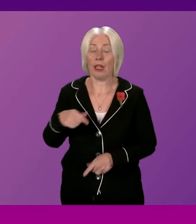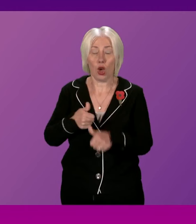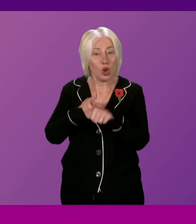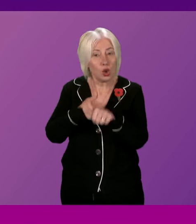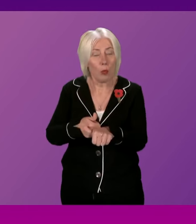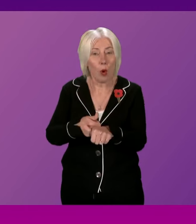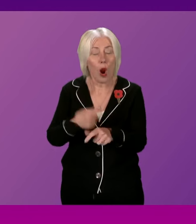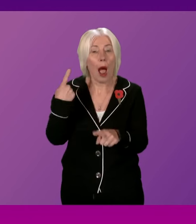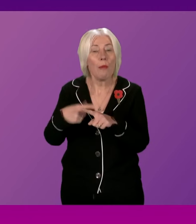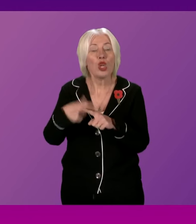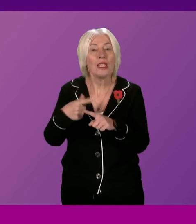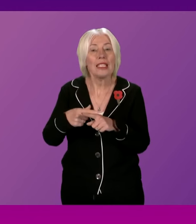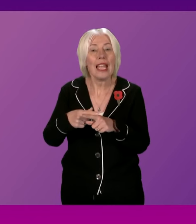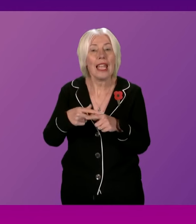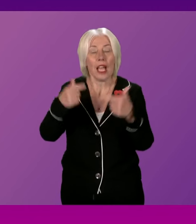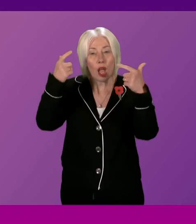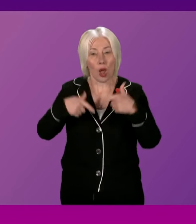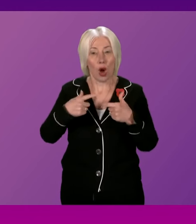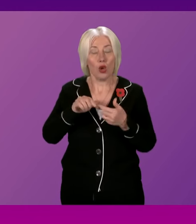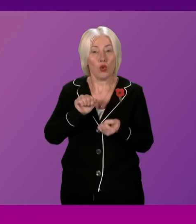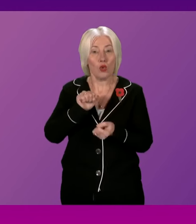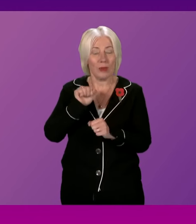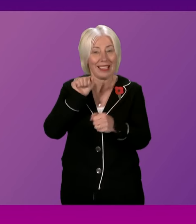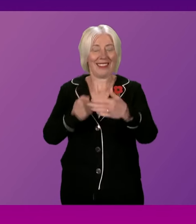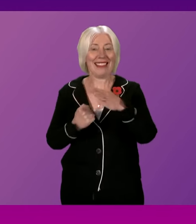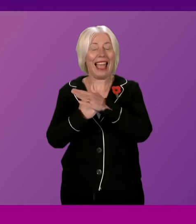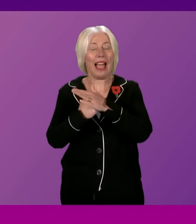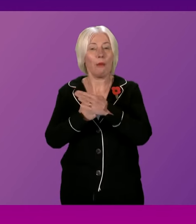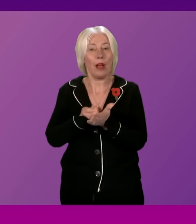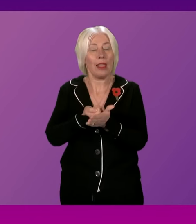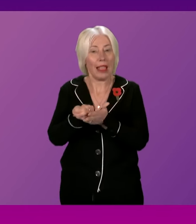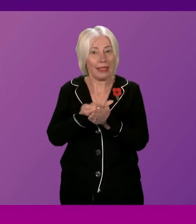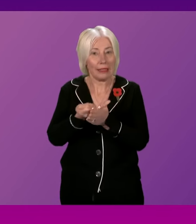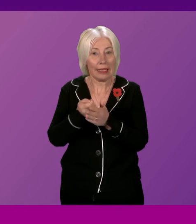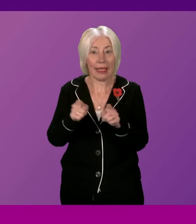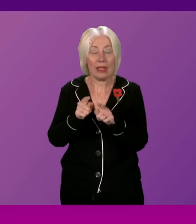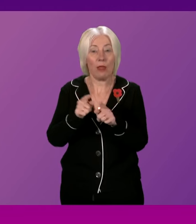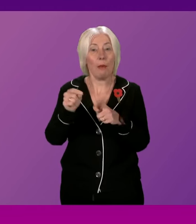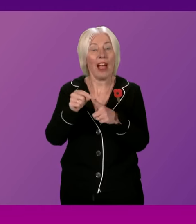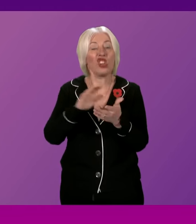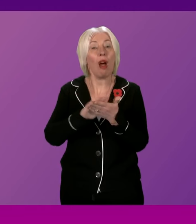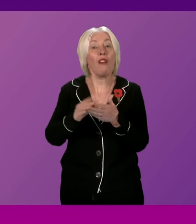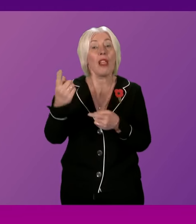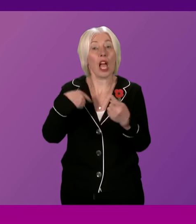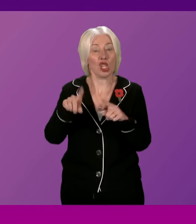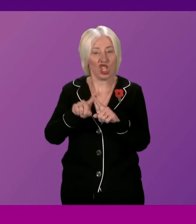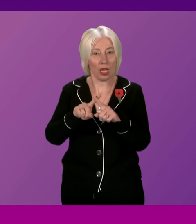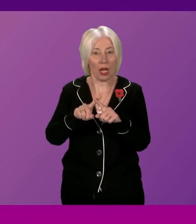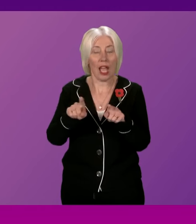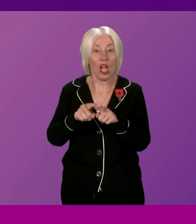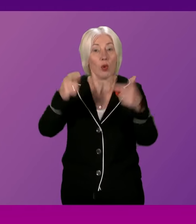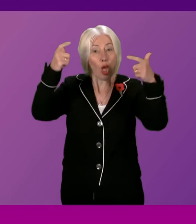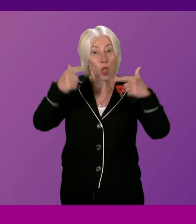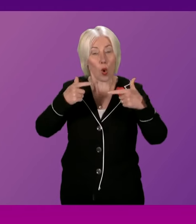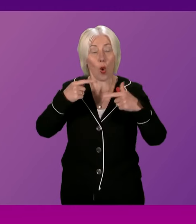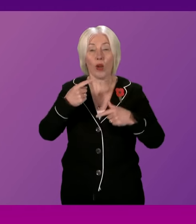emergency legislation to cap rents and reduce evictions led by Patrick Harvey last year. And I welcome last week's Court of Session